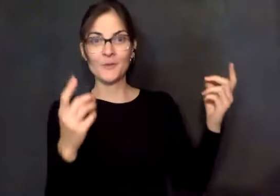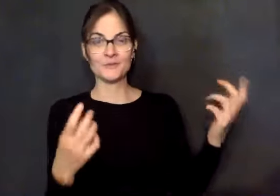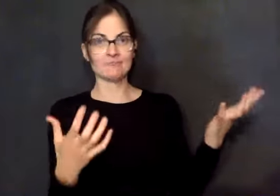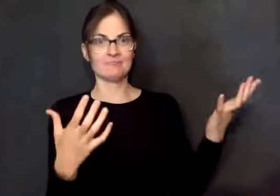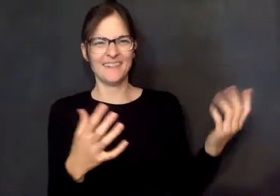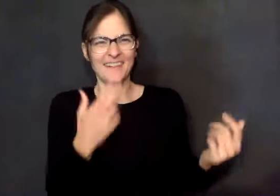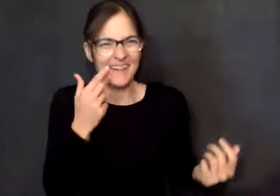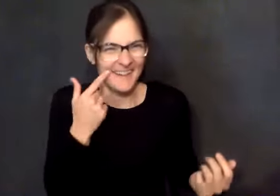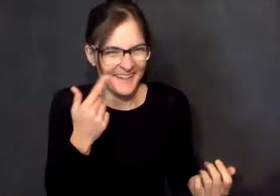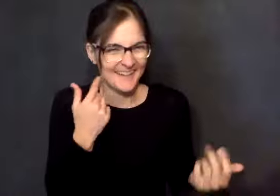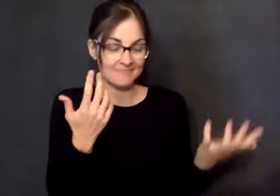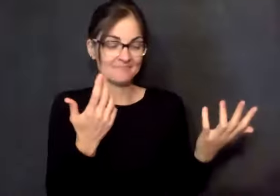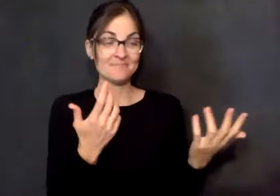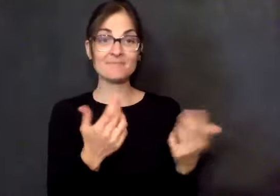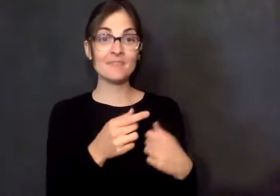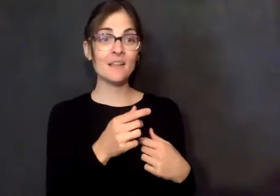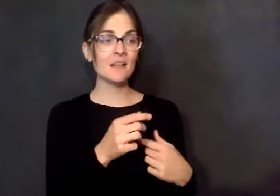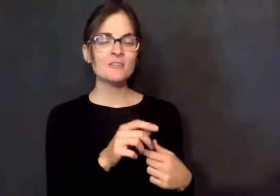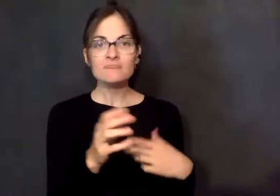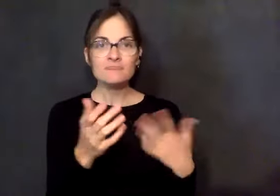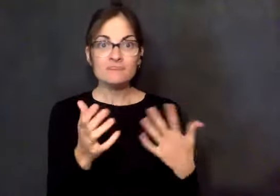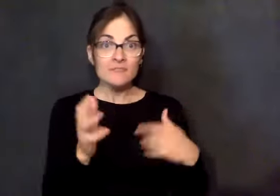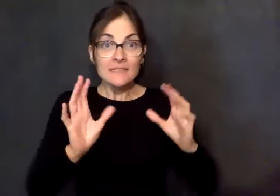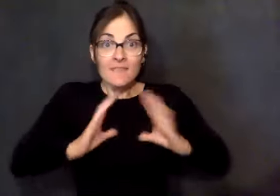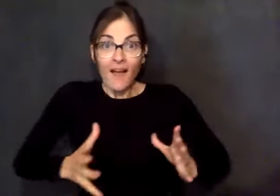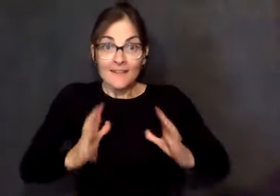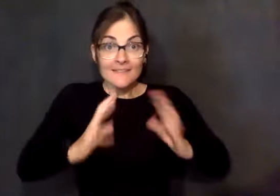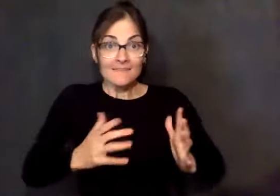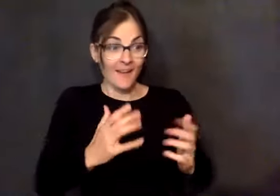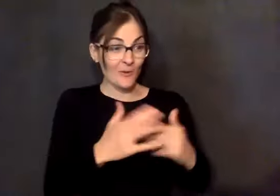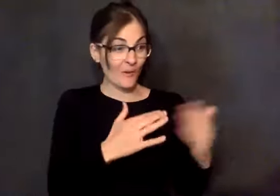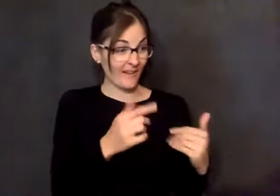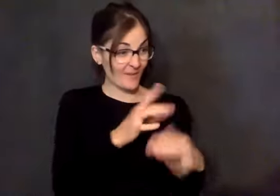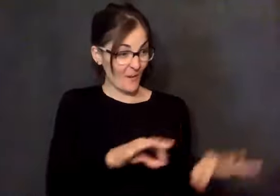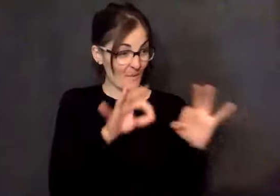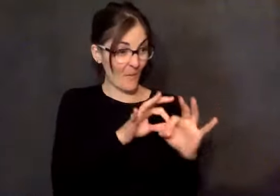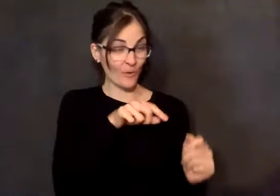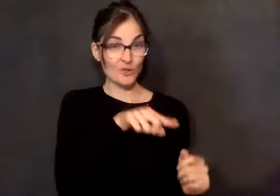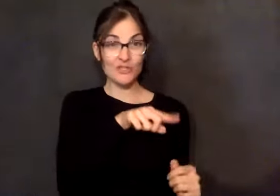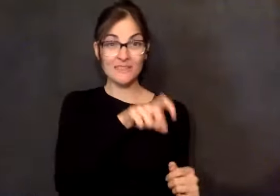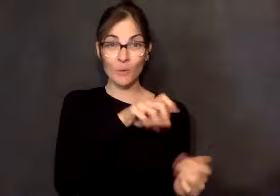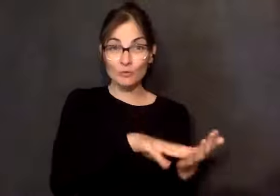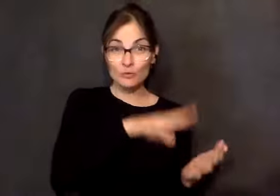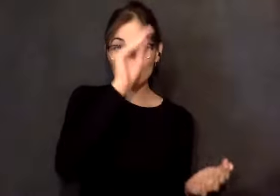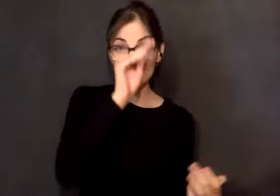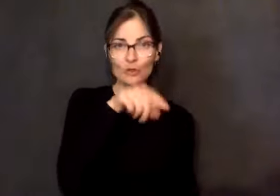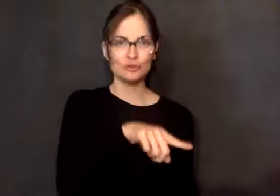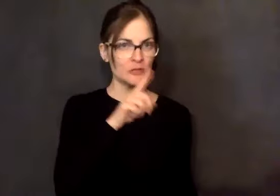Needless to say, like everything else, you learn what works by what doesn't work. So, that was one thing Janie and I learned.